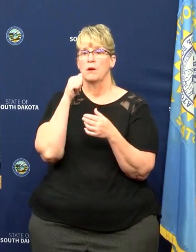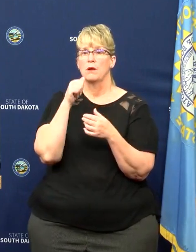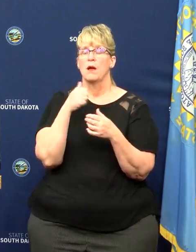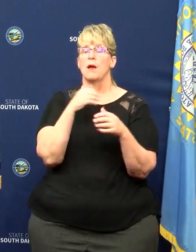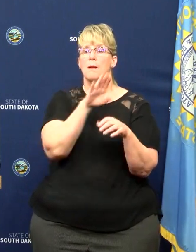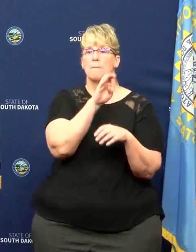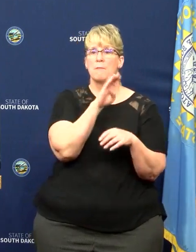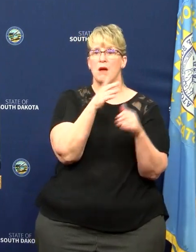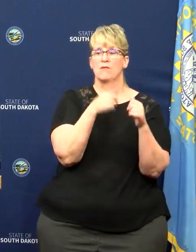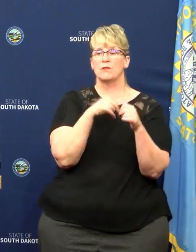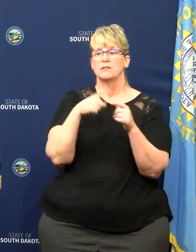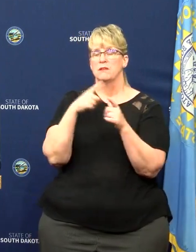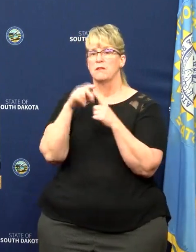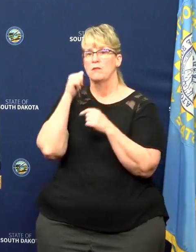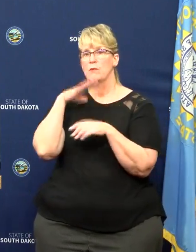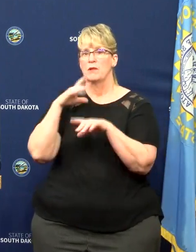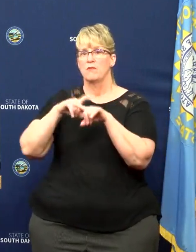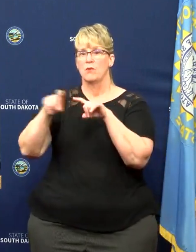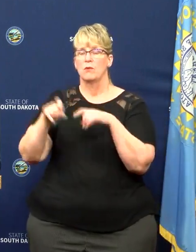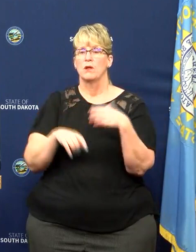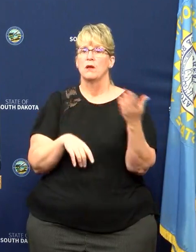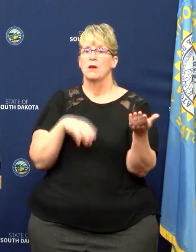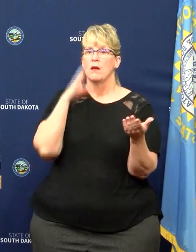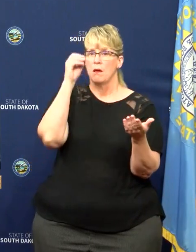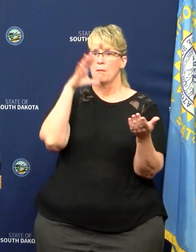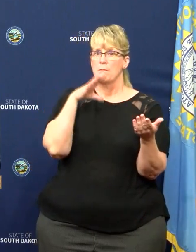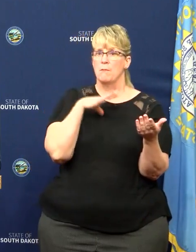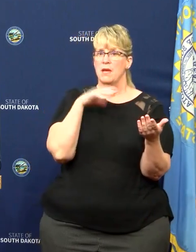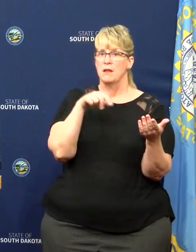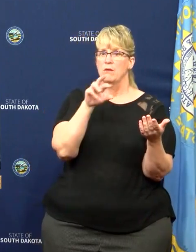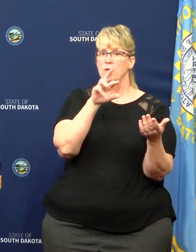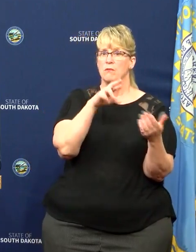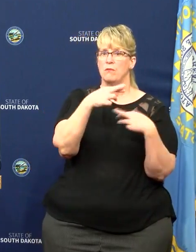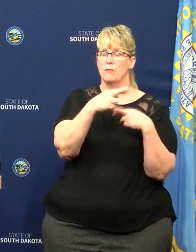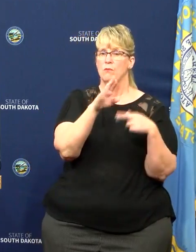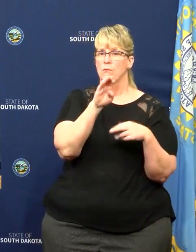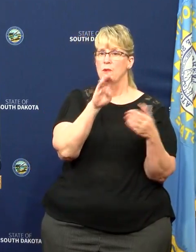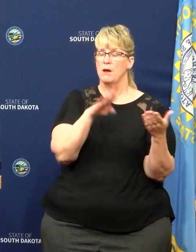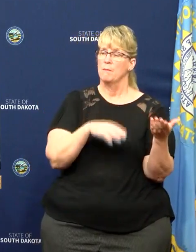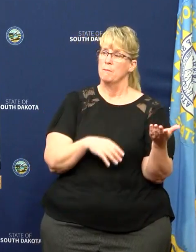Okay, Bob, and then Lisa, I'll come to you. Governor, thought was for Kellerman News.